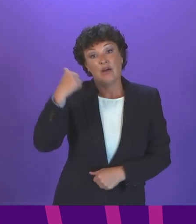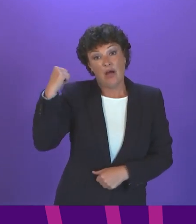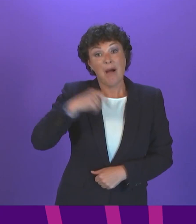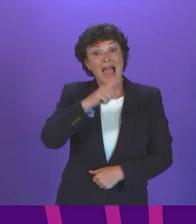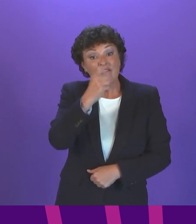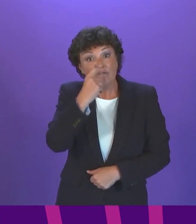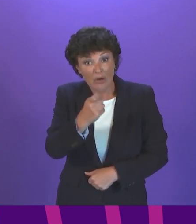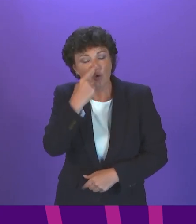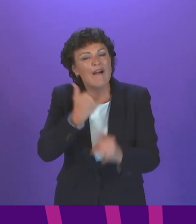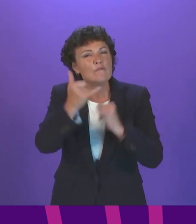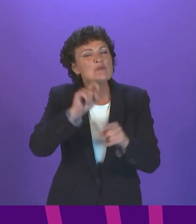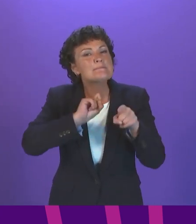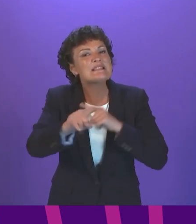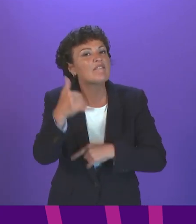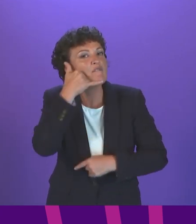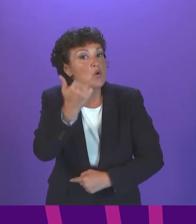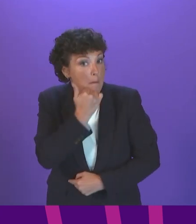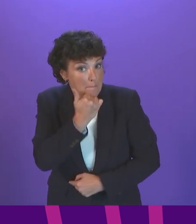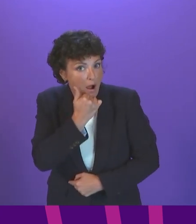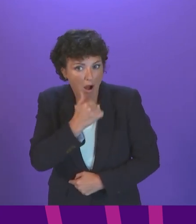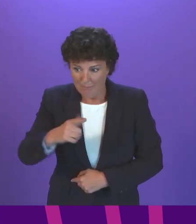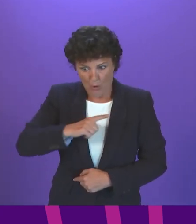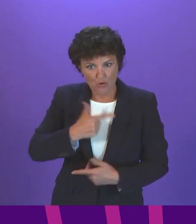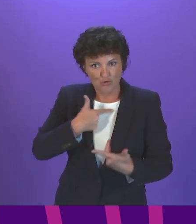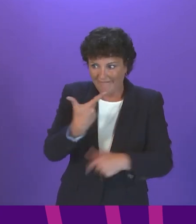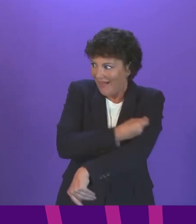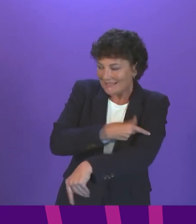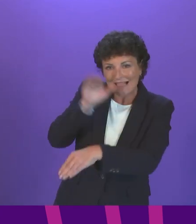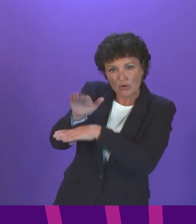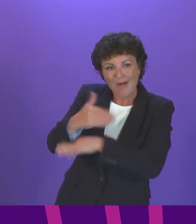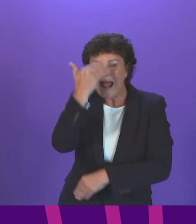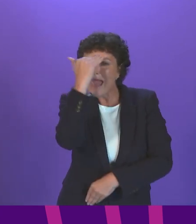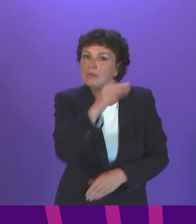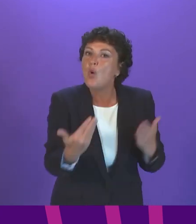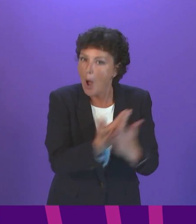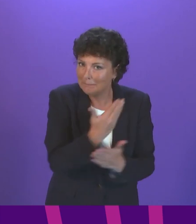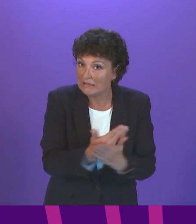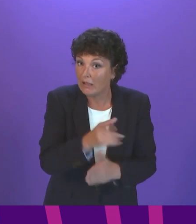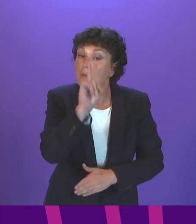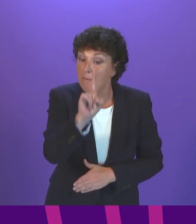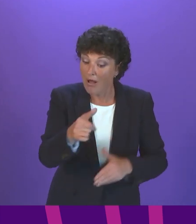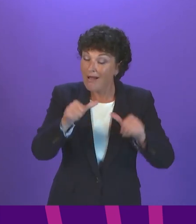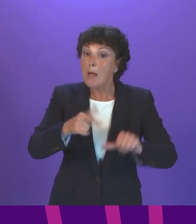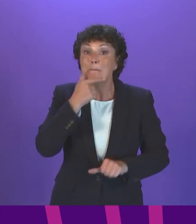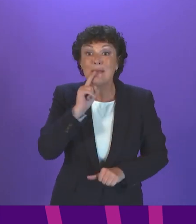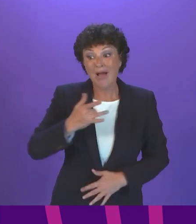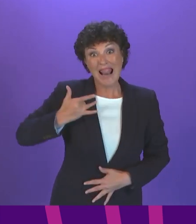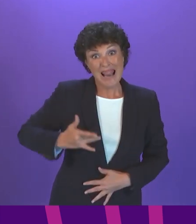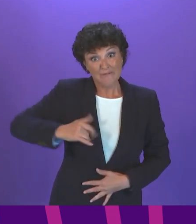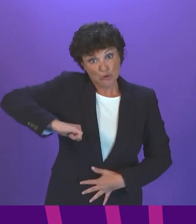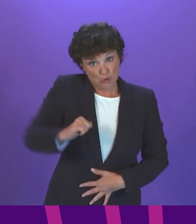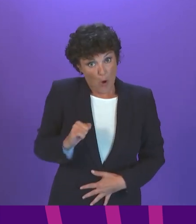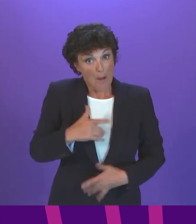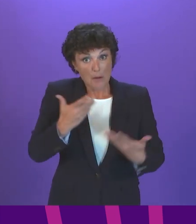travel area. We are working to make sure we rectify that situation as soon as possible. Those who live in Scotland but have been vaccinated outside